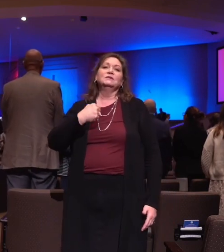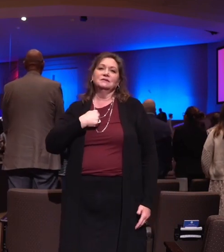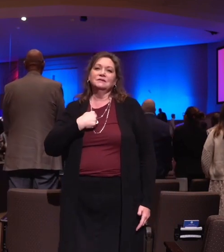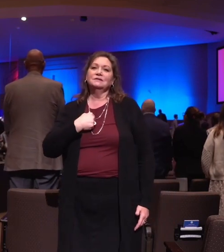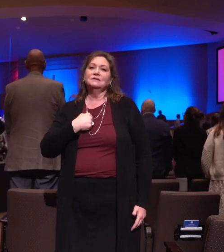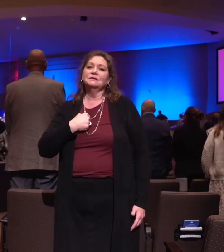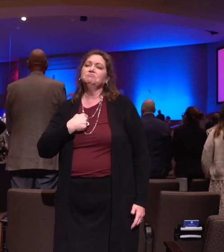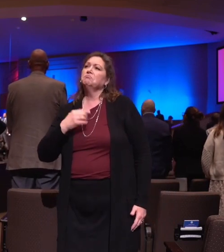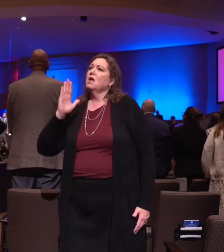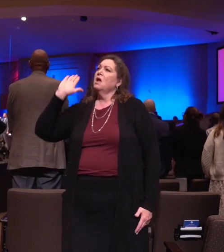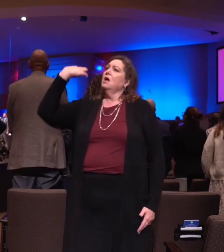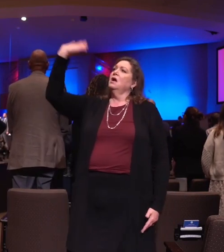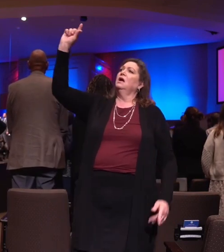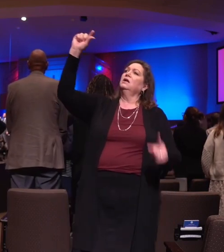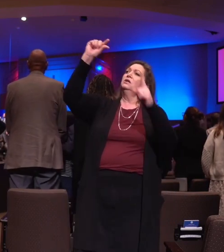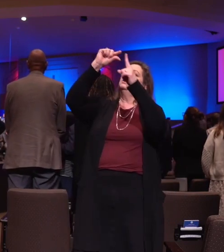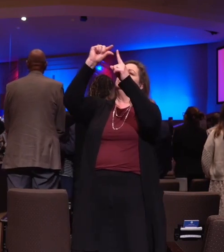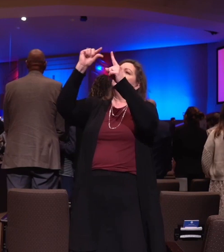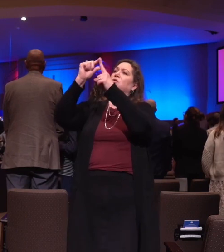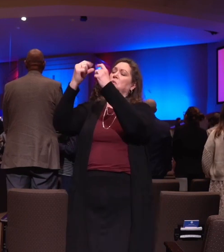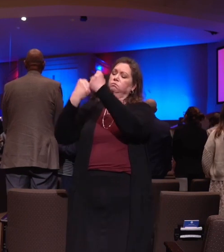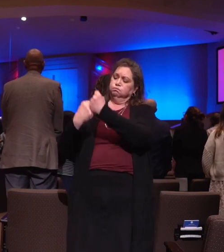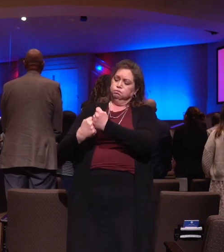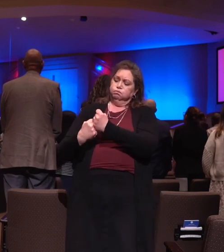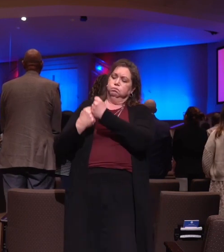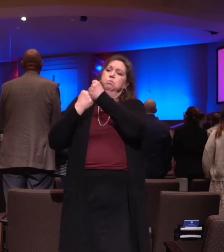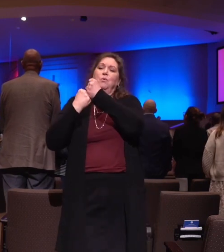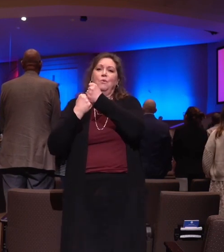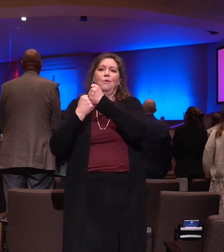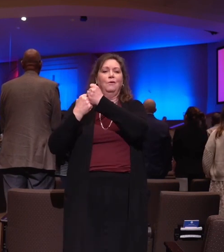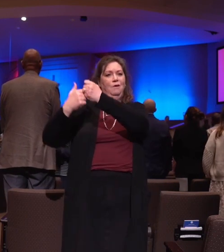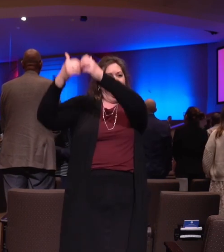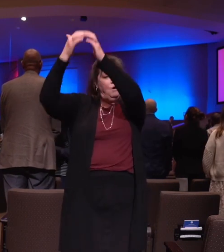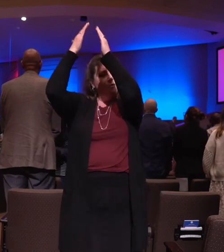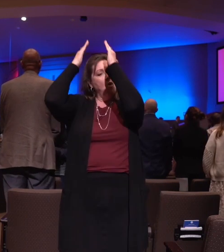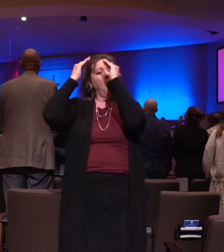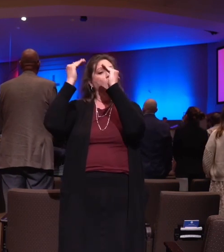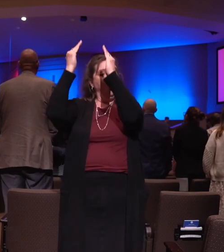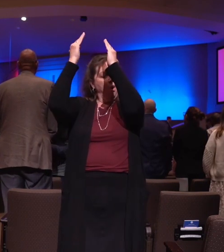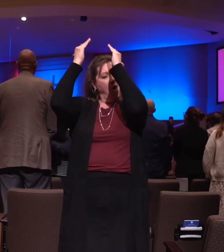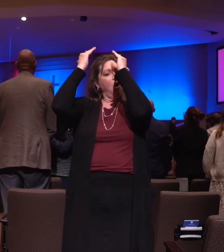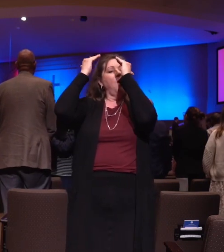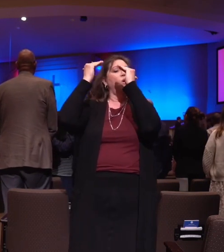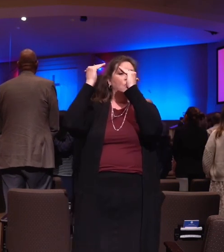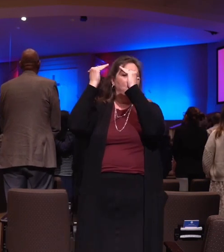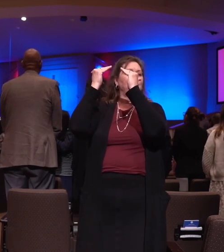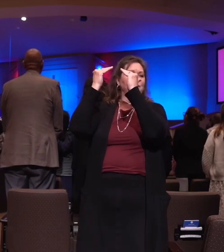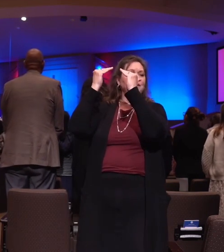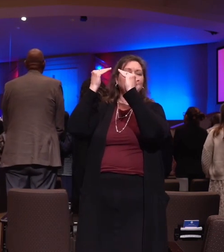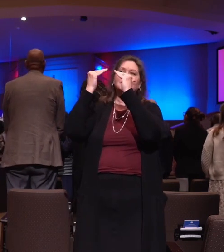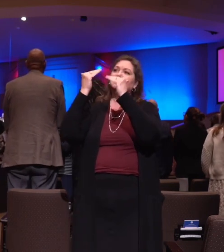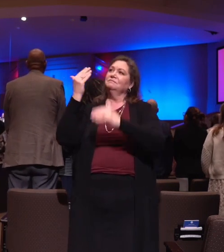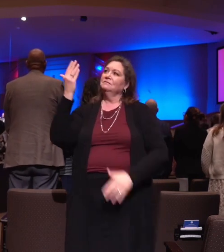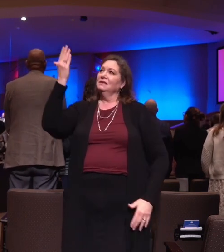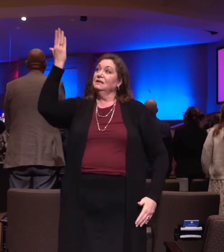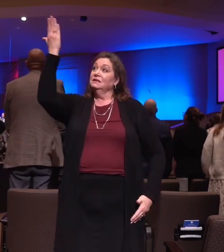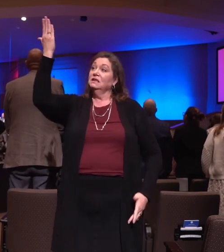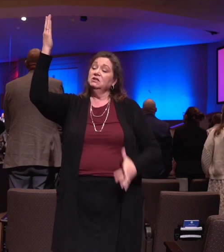word my hope secures. He will my